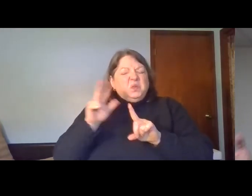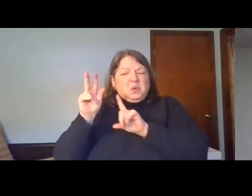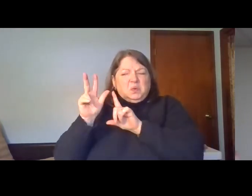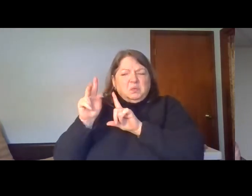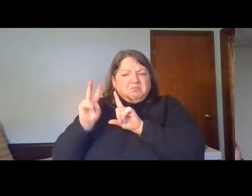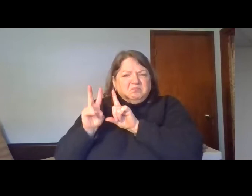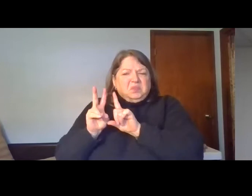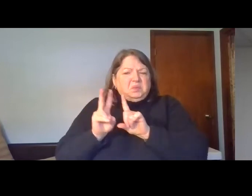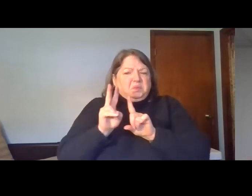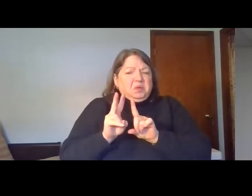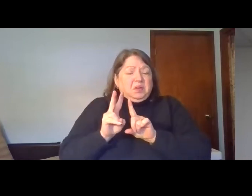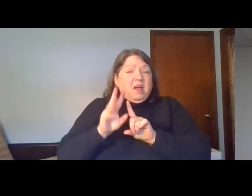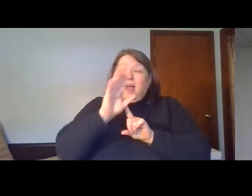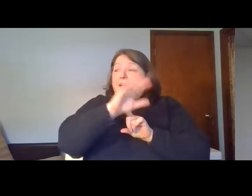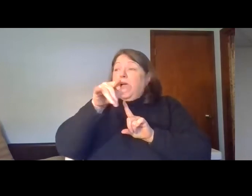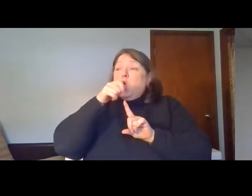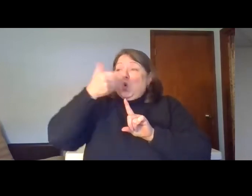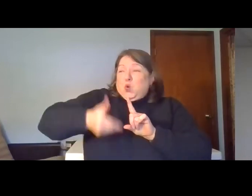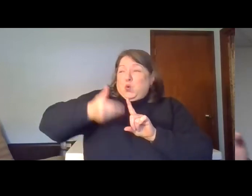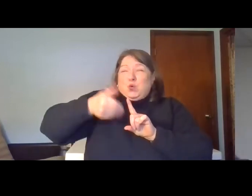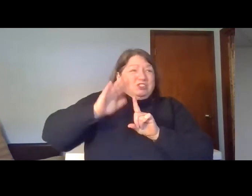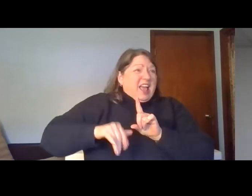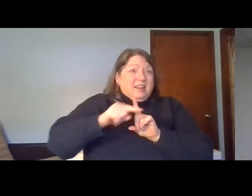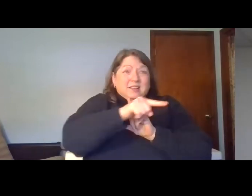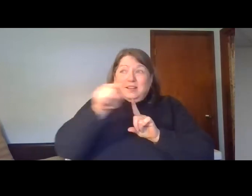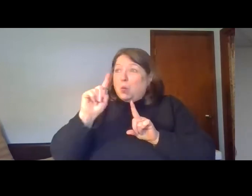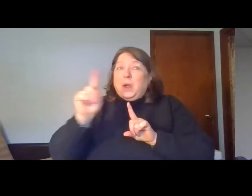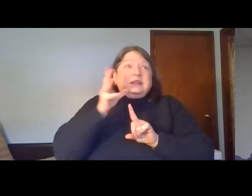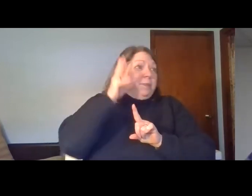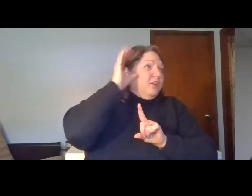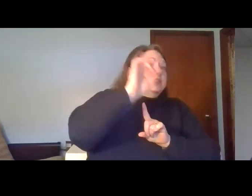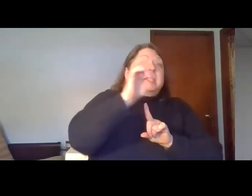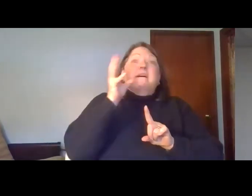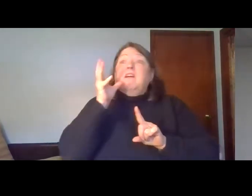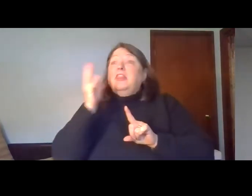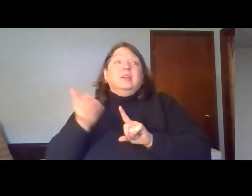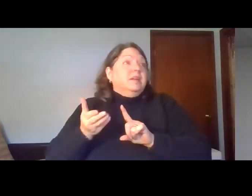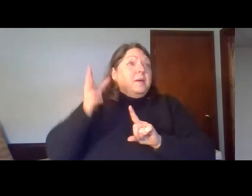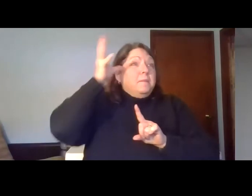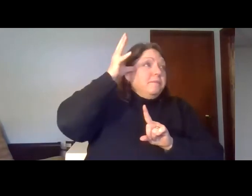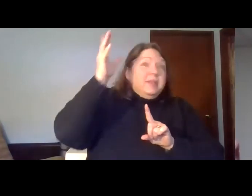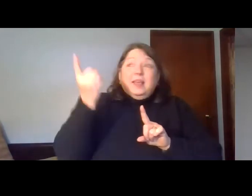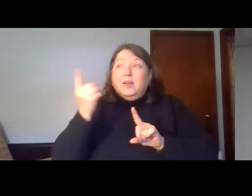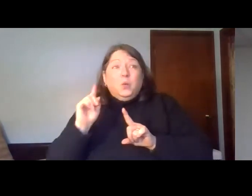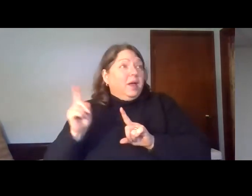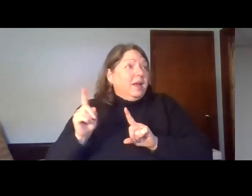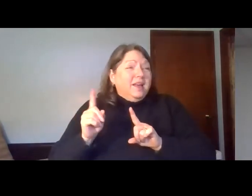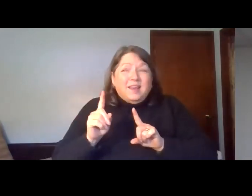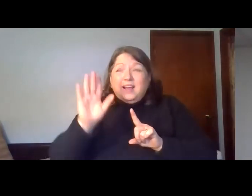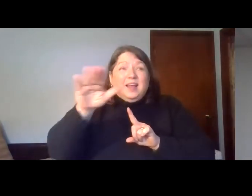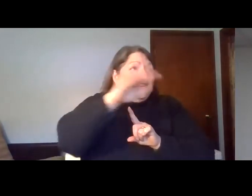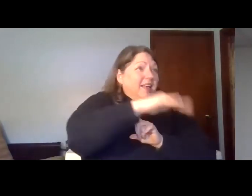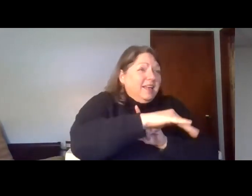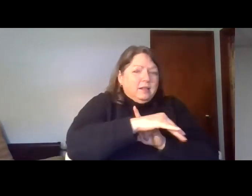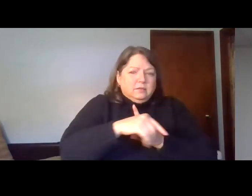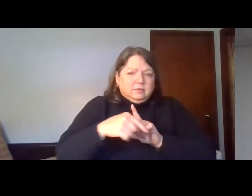does anyone know whose child this is? Is his mother in here? Is his father in here? Does anyone know who he is?